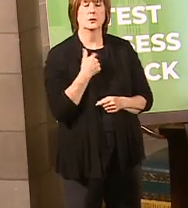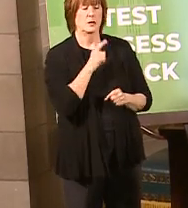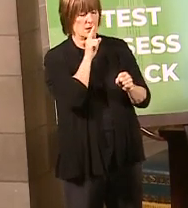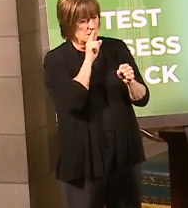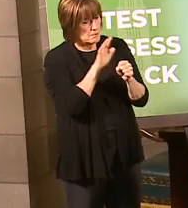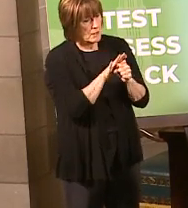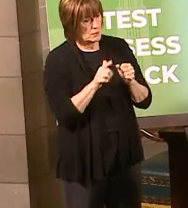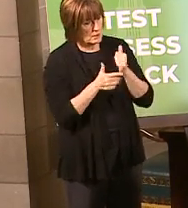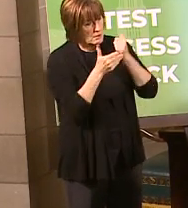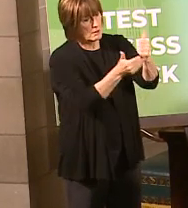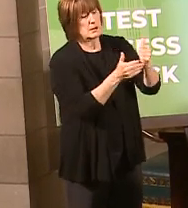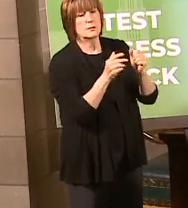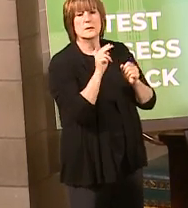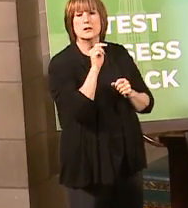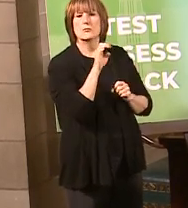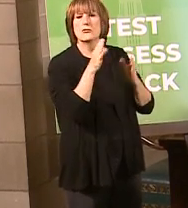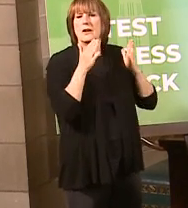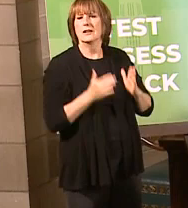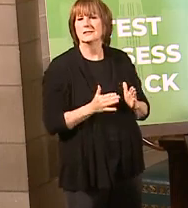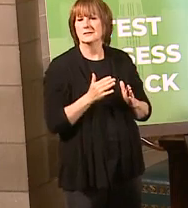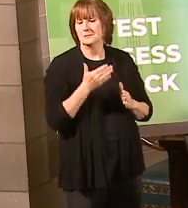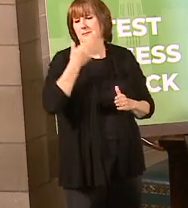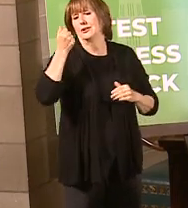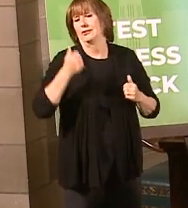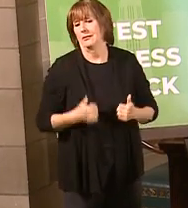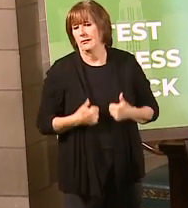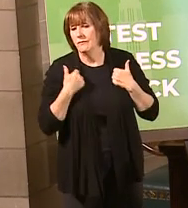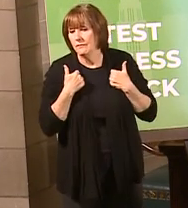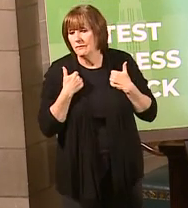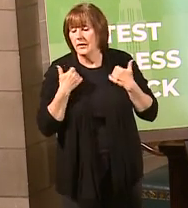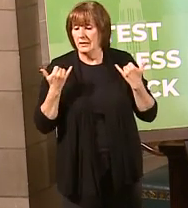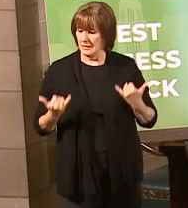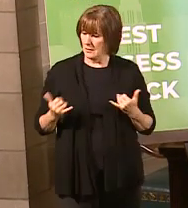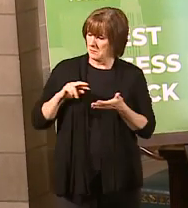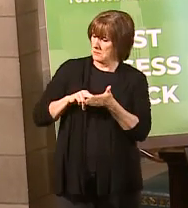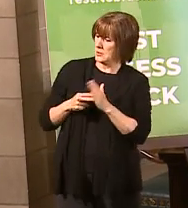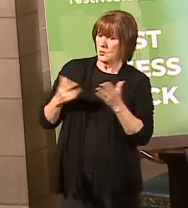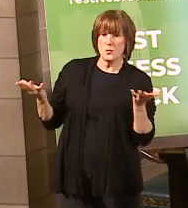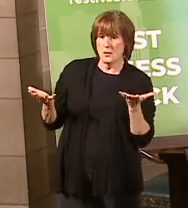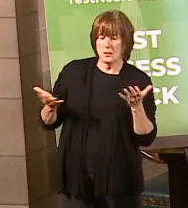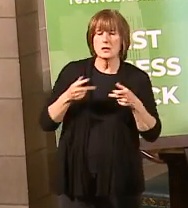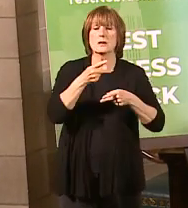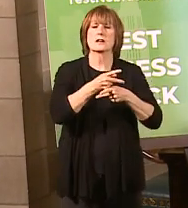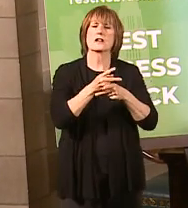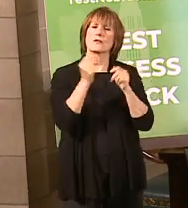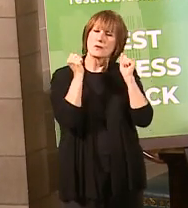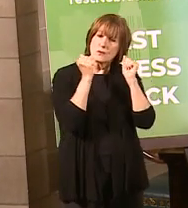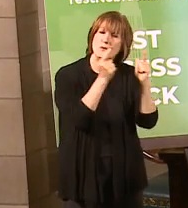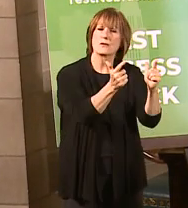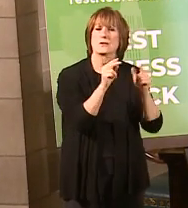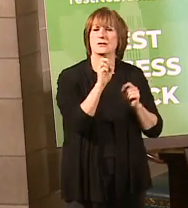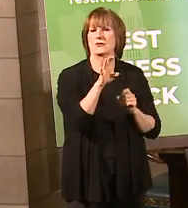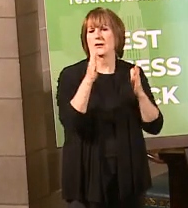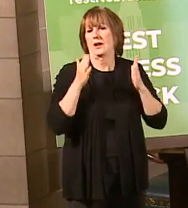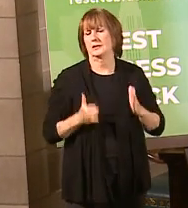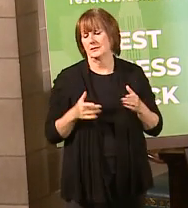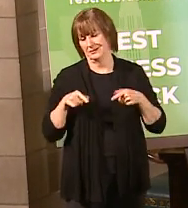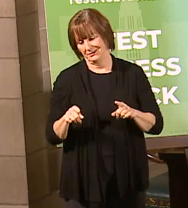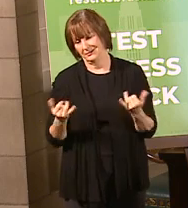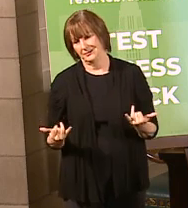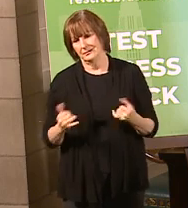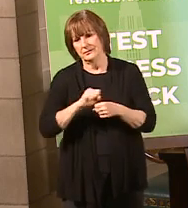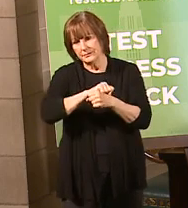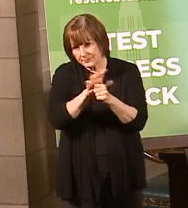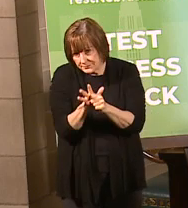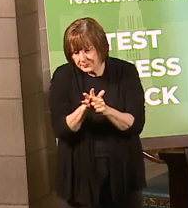committed to helping Nebraskans live better lives. And right now that means caring for all Nebraskans, especially during this COVID-19 pandemic.